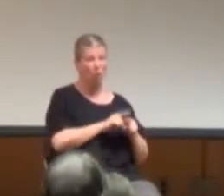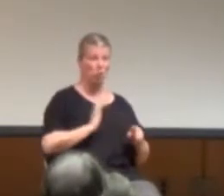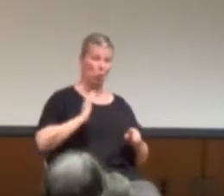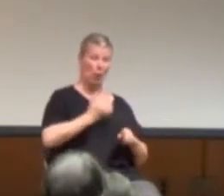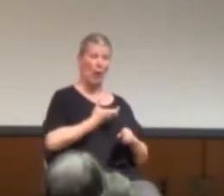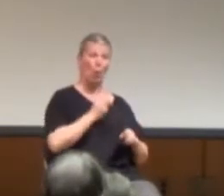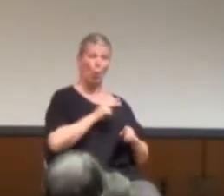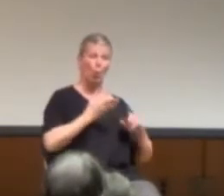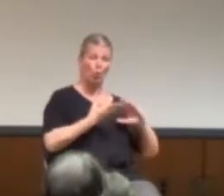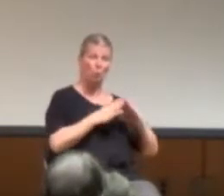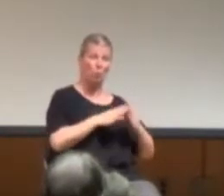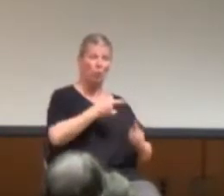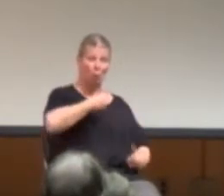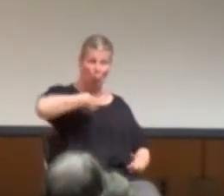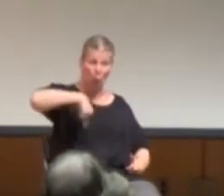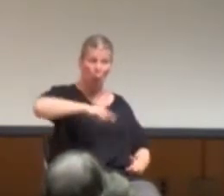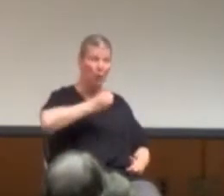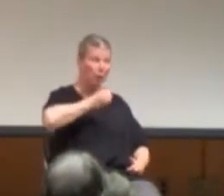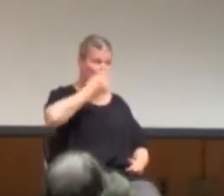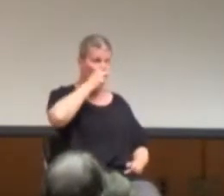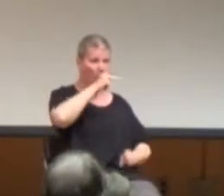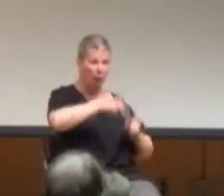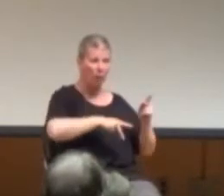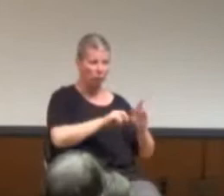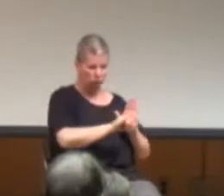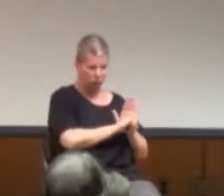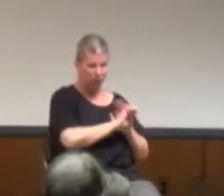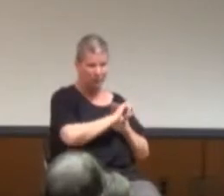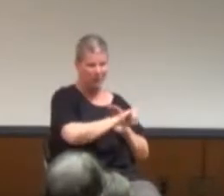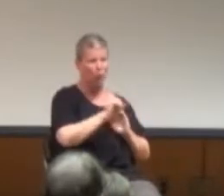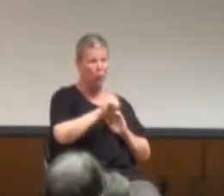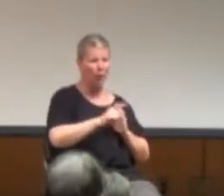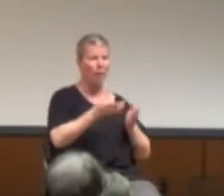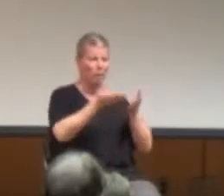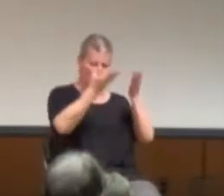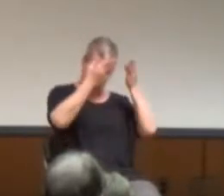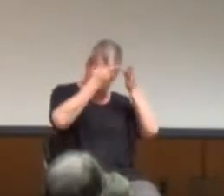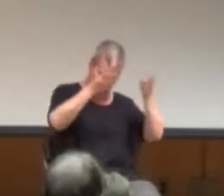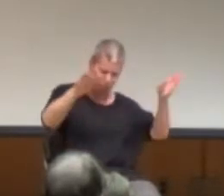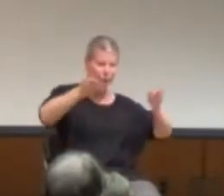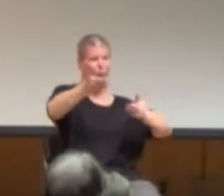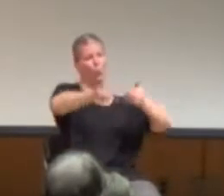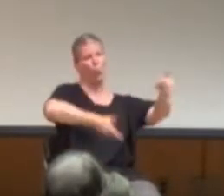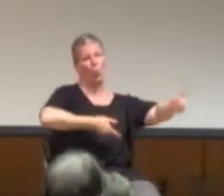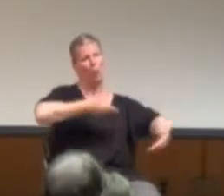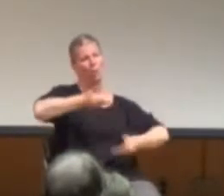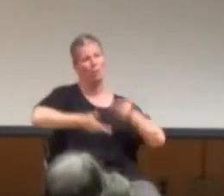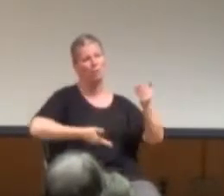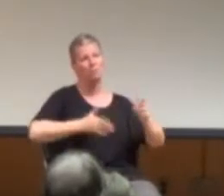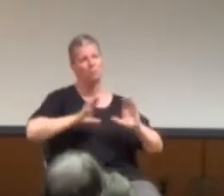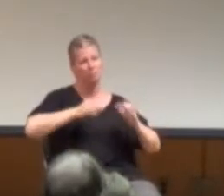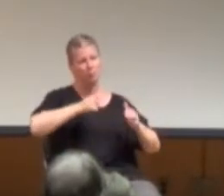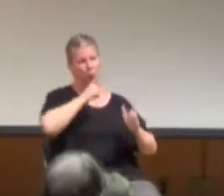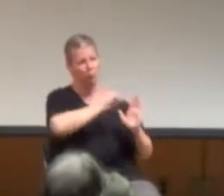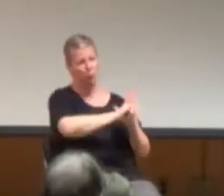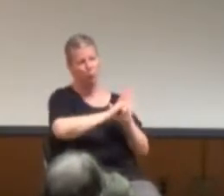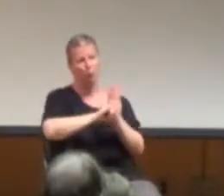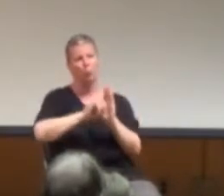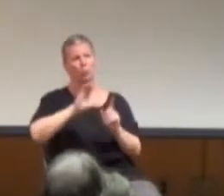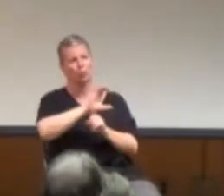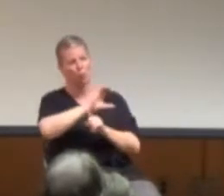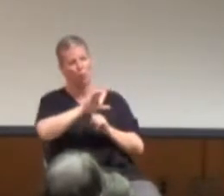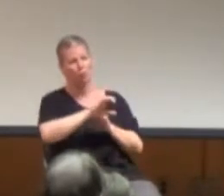um, and yes, we as white activists need to work on that, absolutely. So, um,